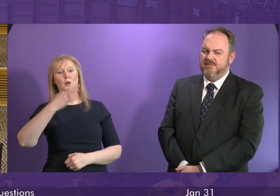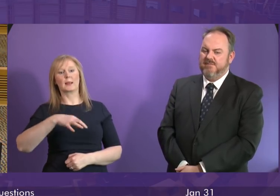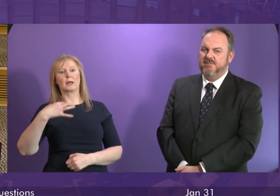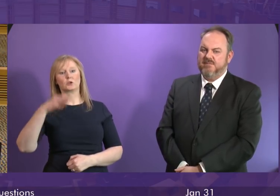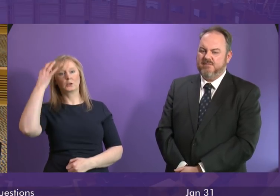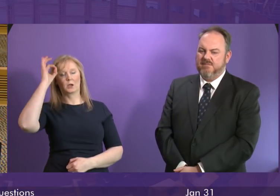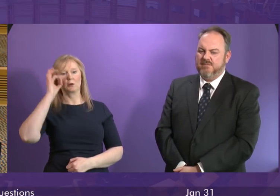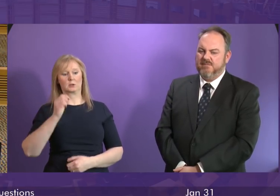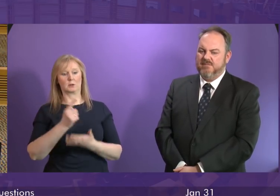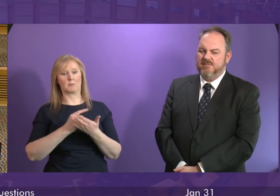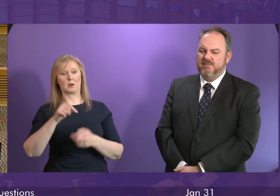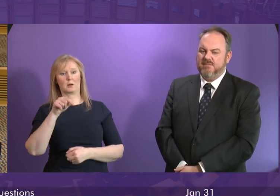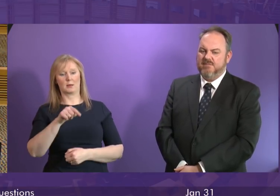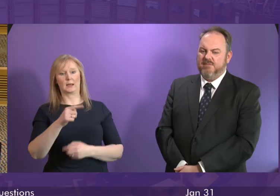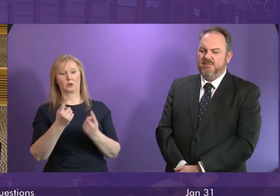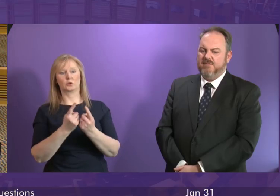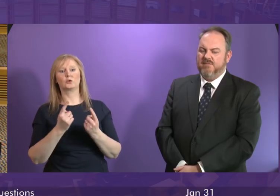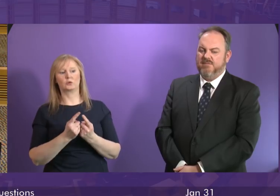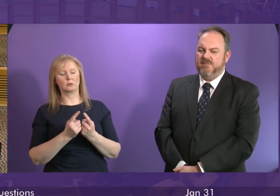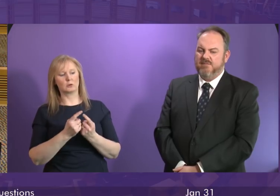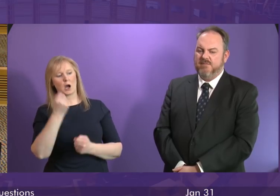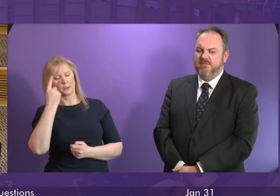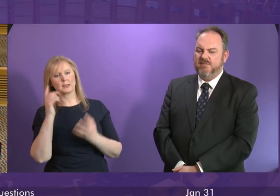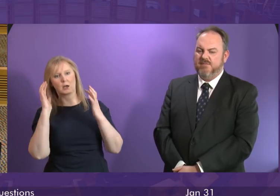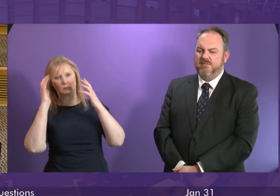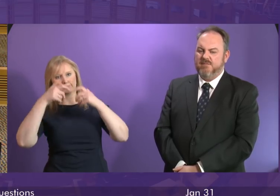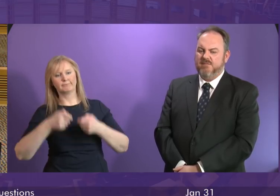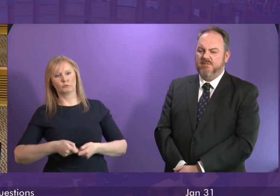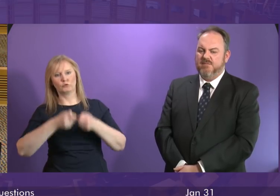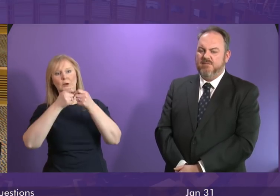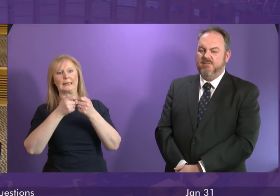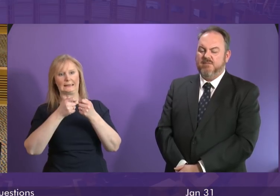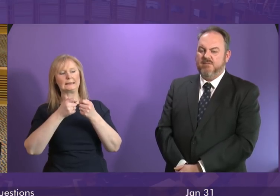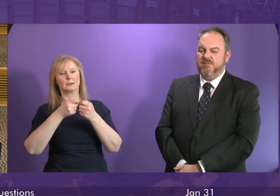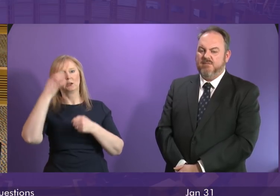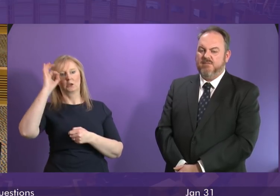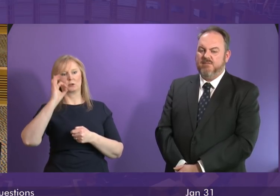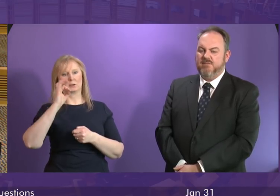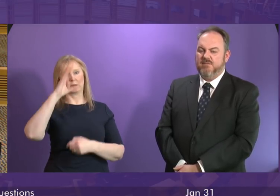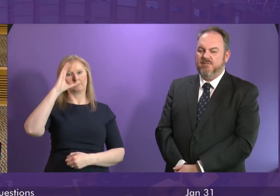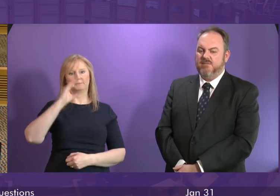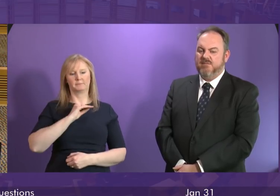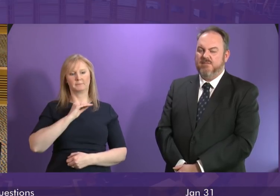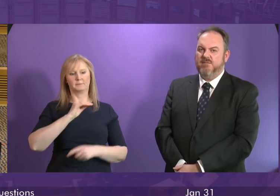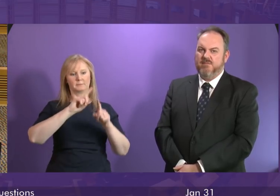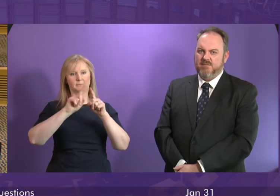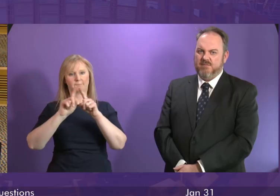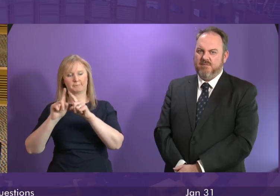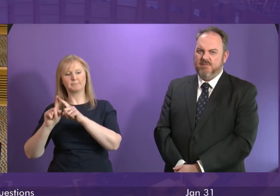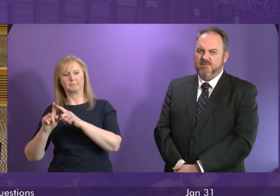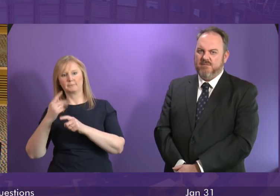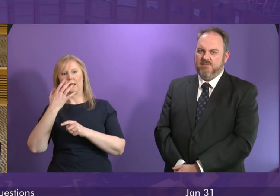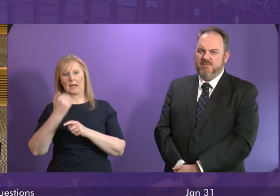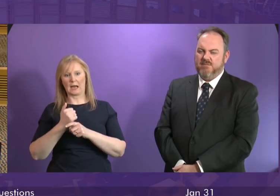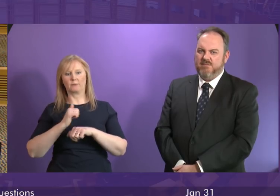Council about this issue and I understand the concerns that are being raised the council has informed us that a range of measures are already